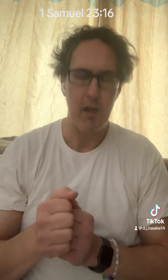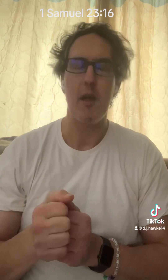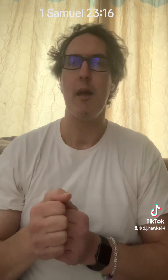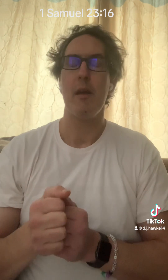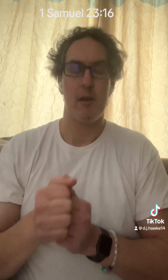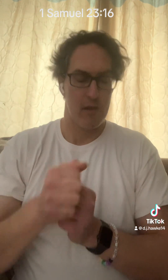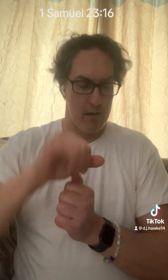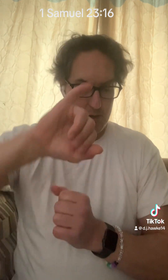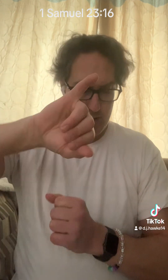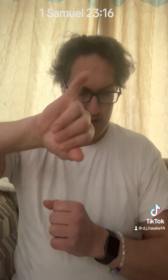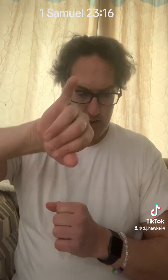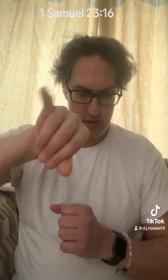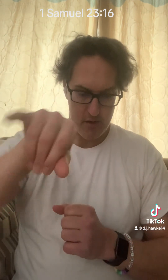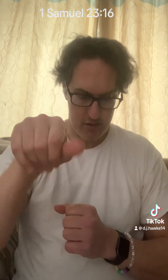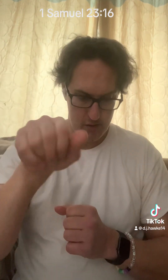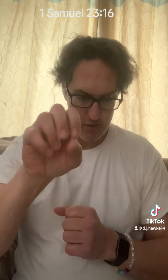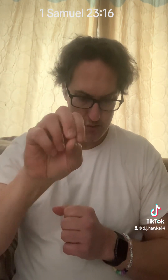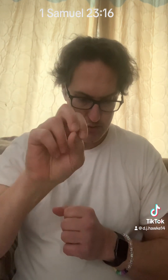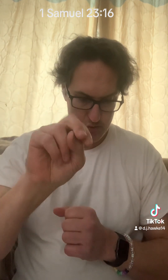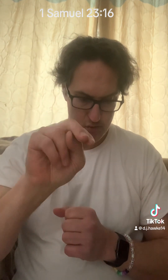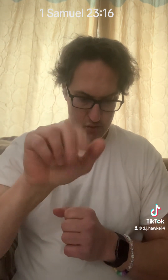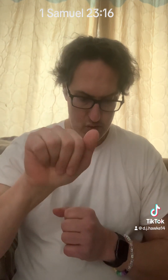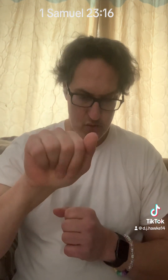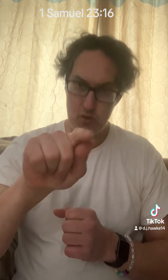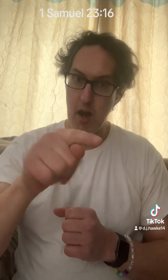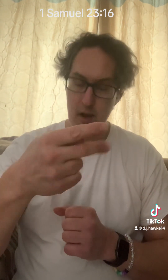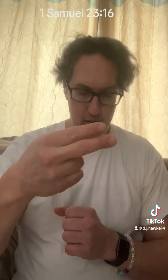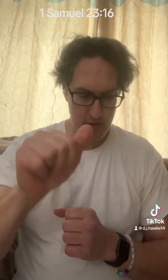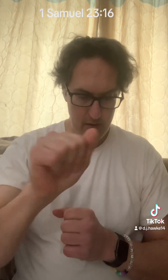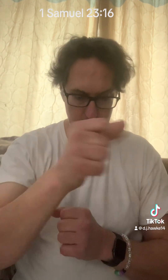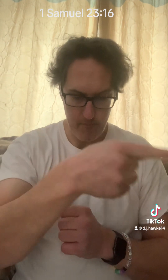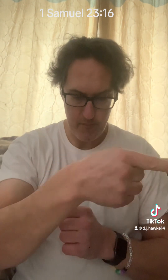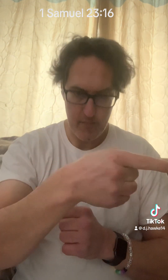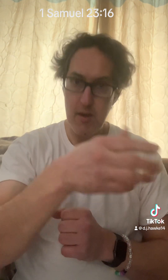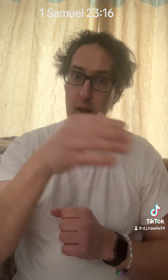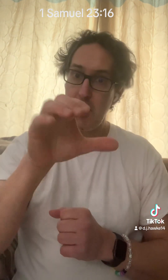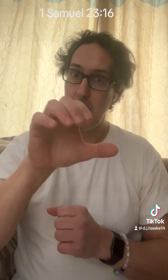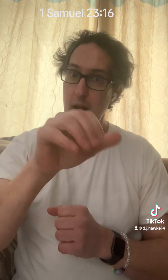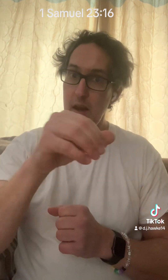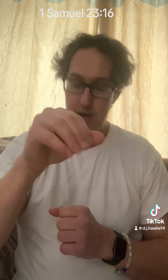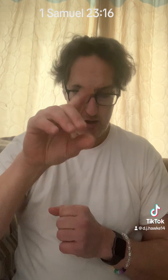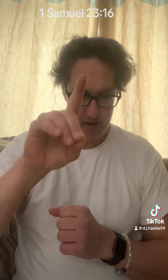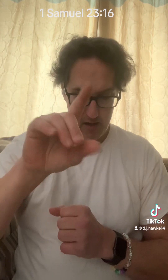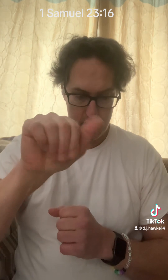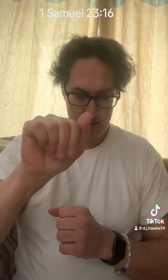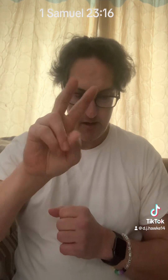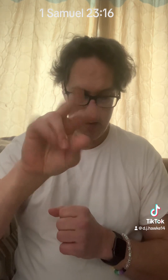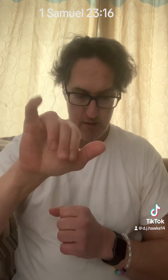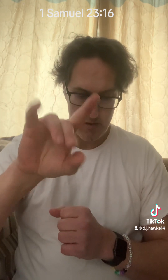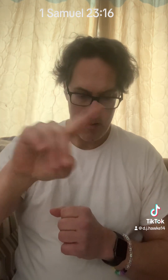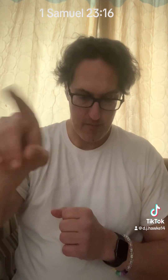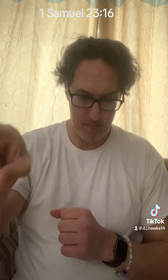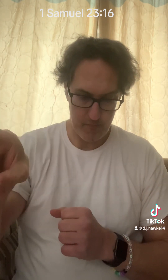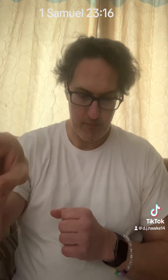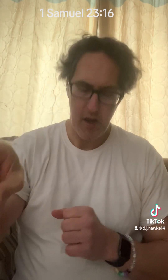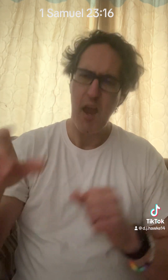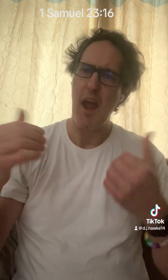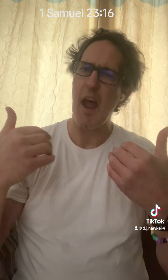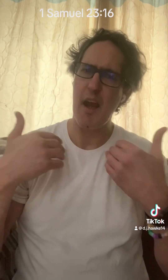Jonathan and David had